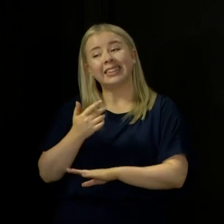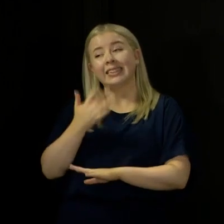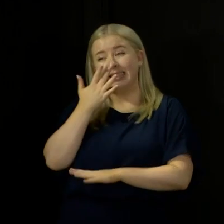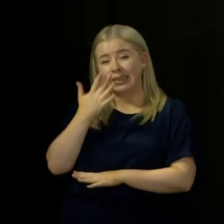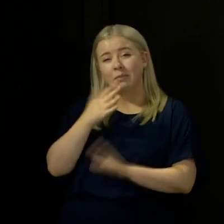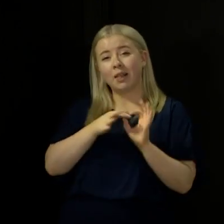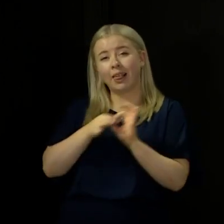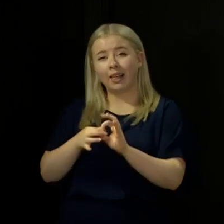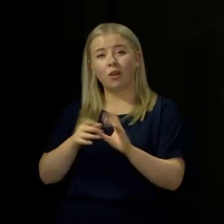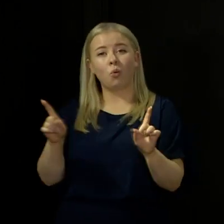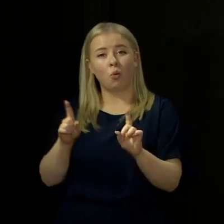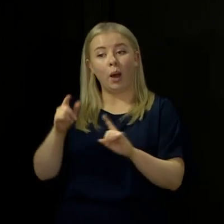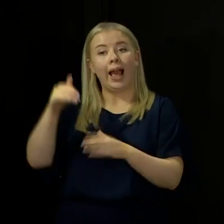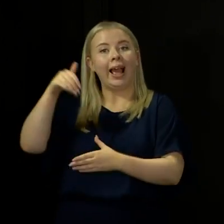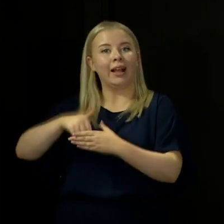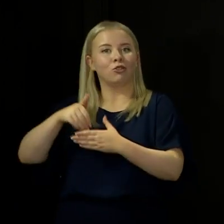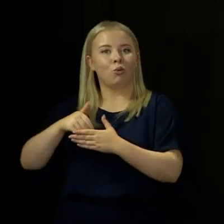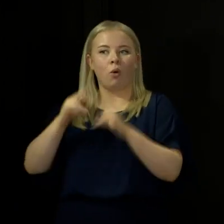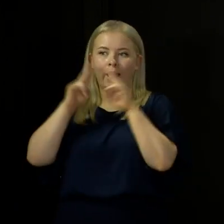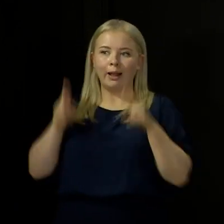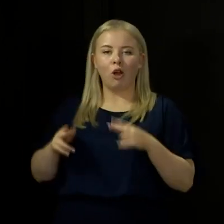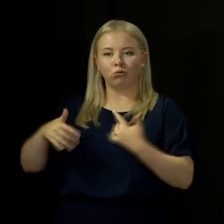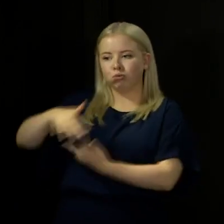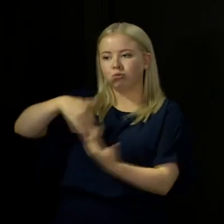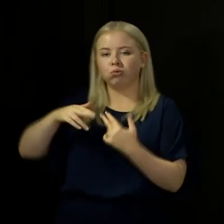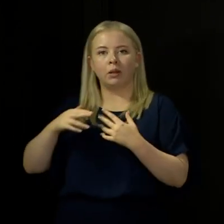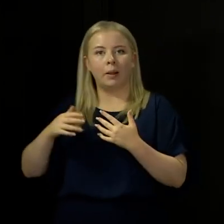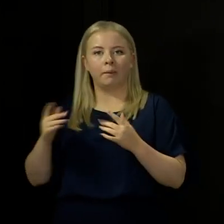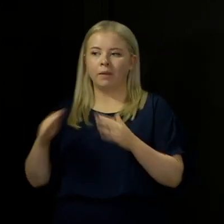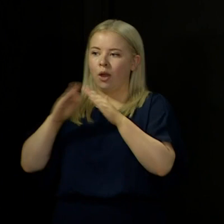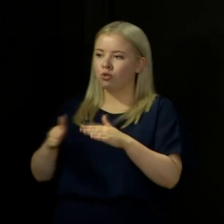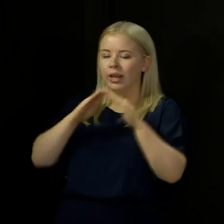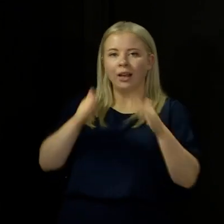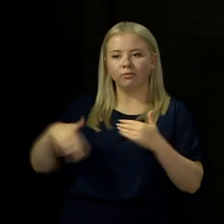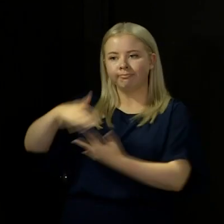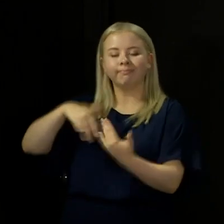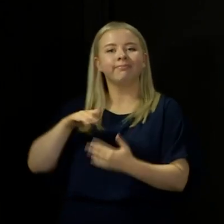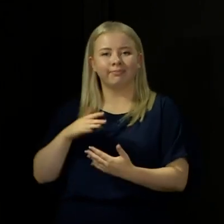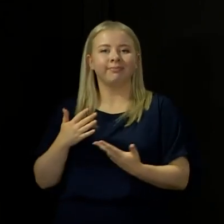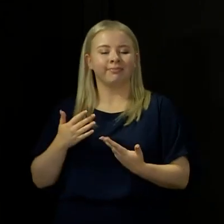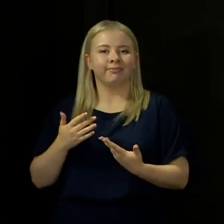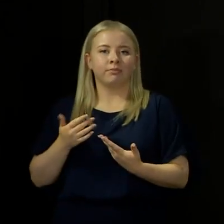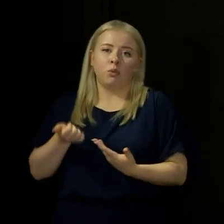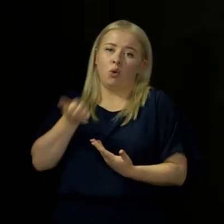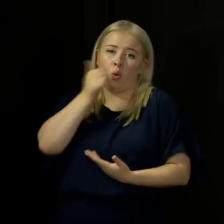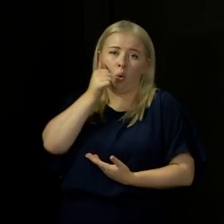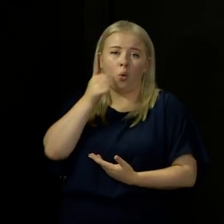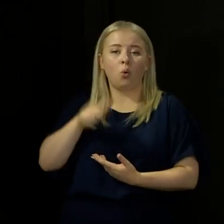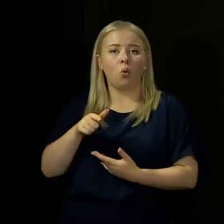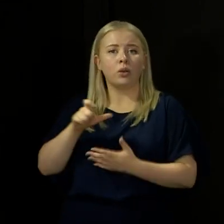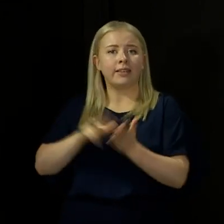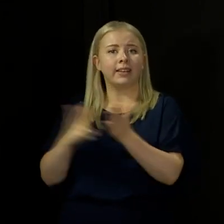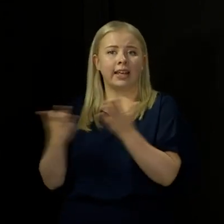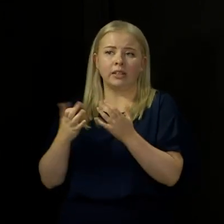And the evidence we have at this stage seems to suggest, perhaps not surprisingly, given how infectious we know Covid is, that if the